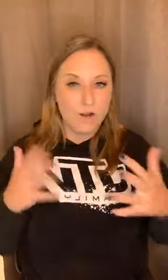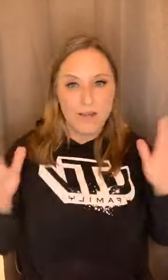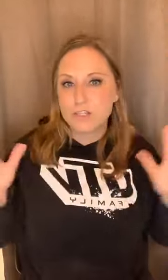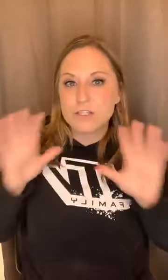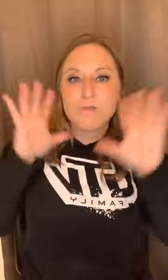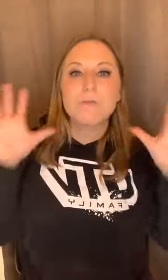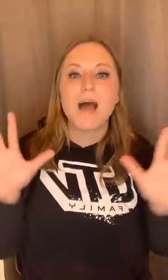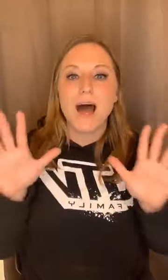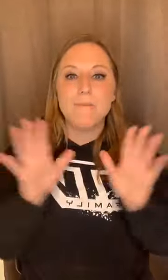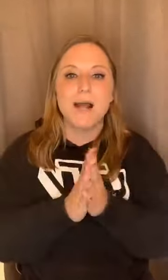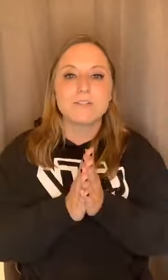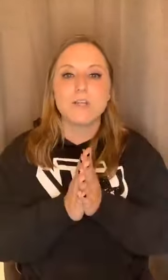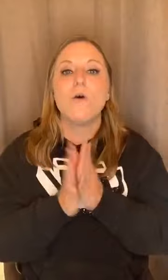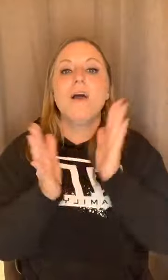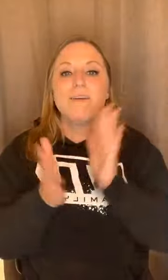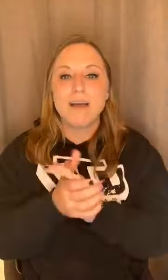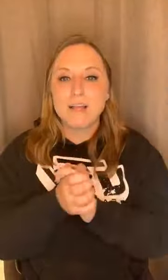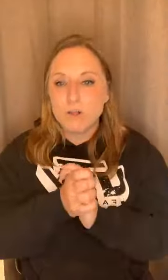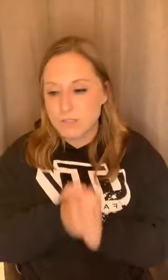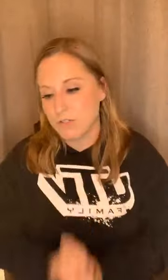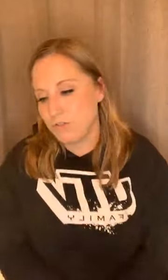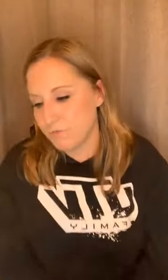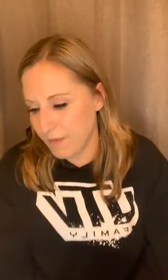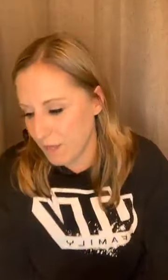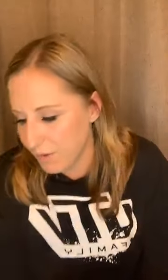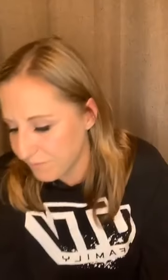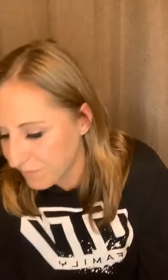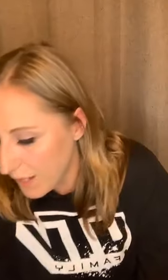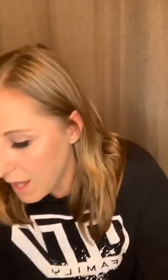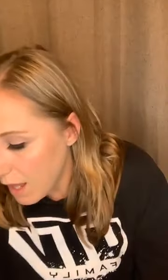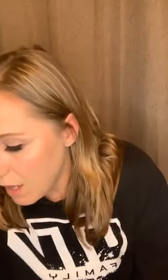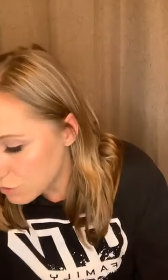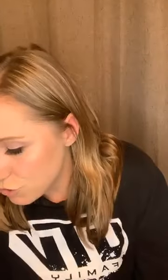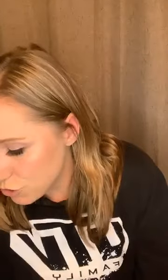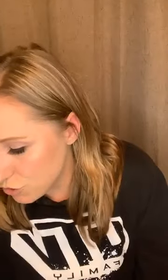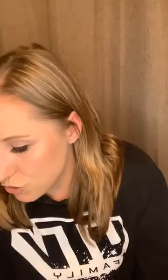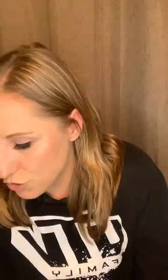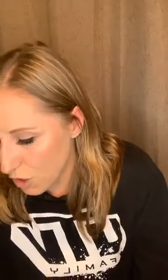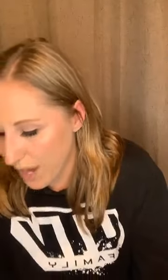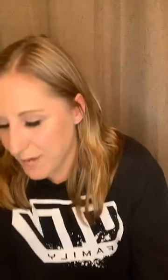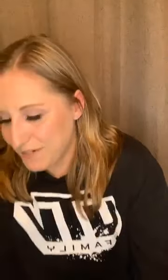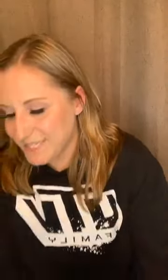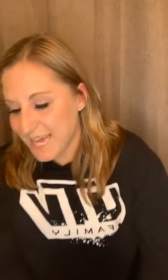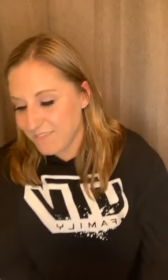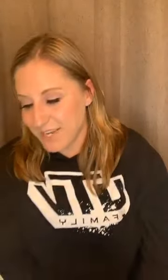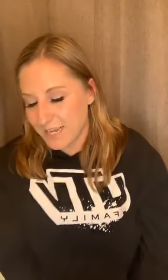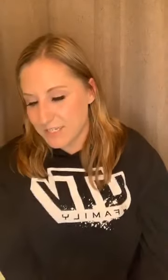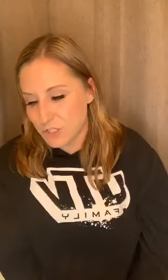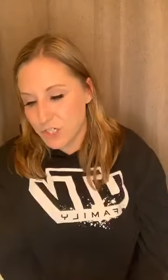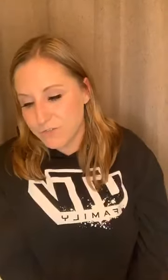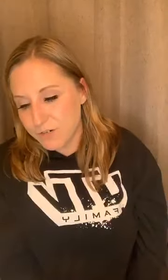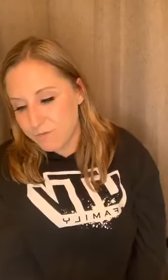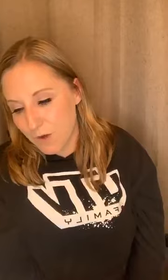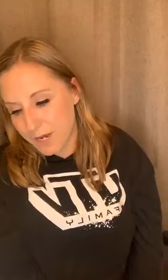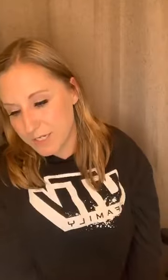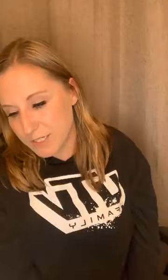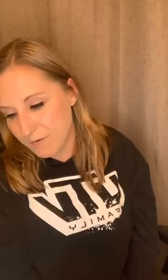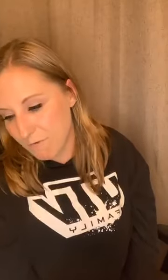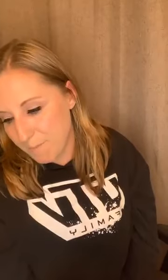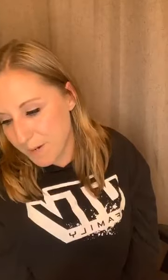know, it just, it would be a hot mess. So find clothes that do fit you. Okay. Number seven is shift your focus from your